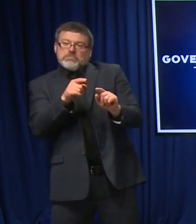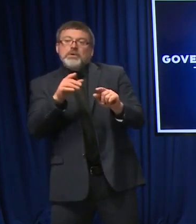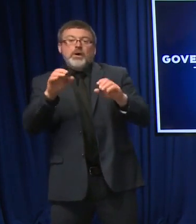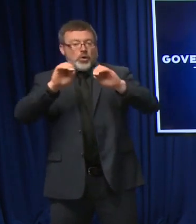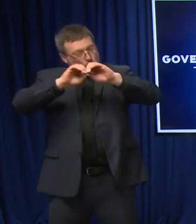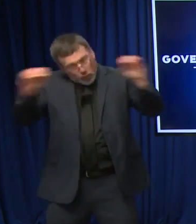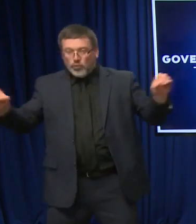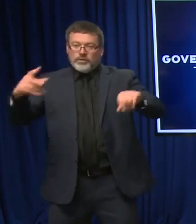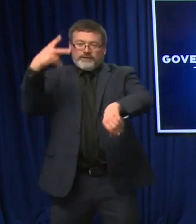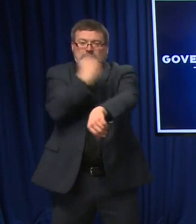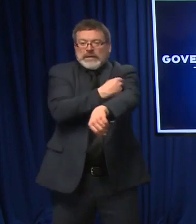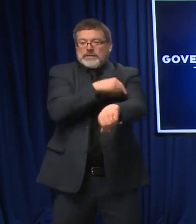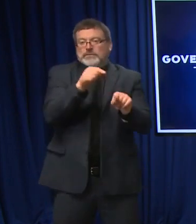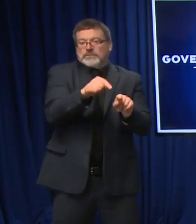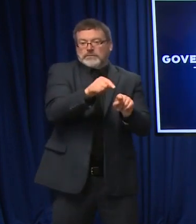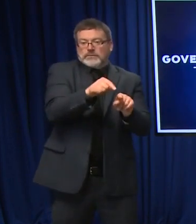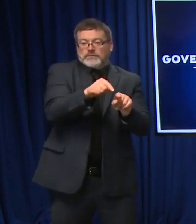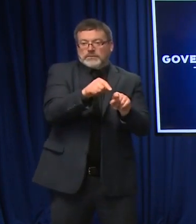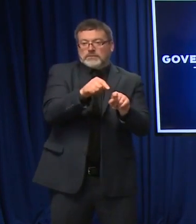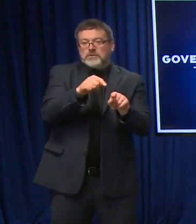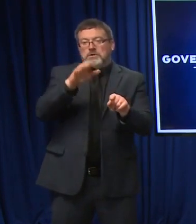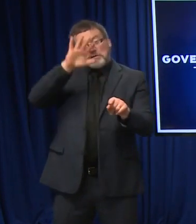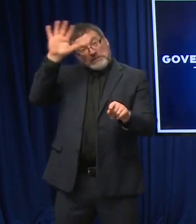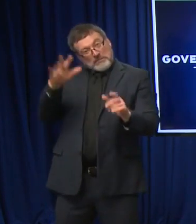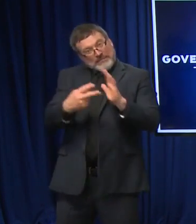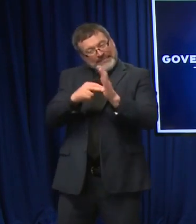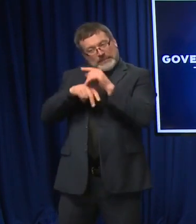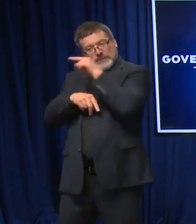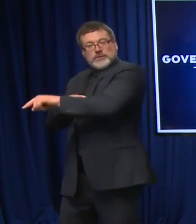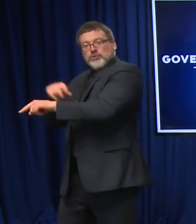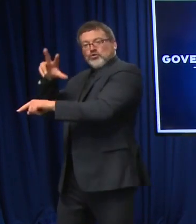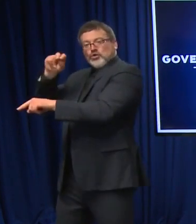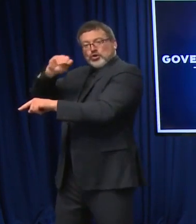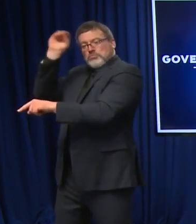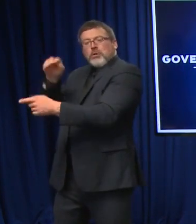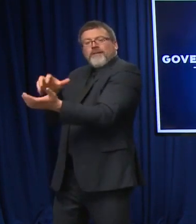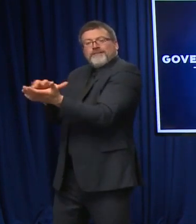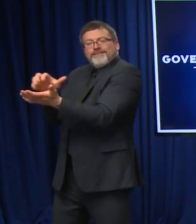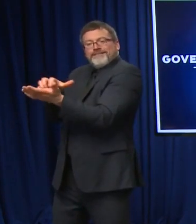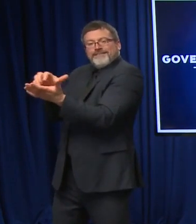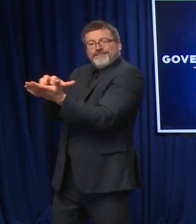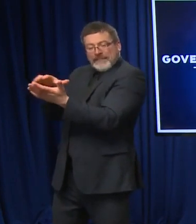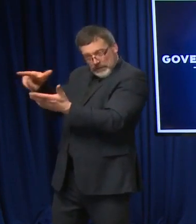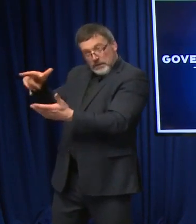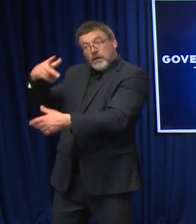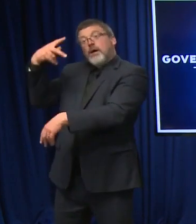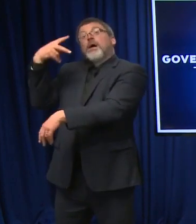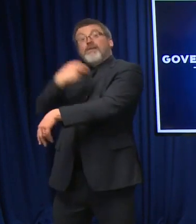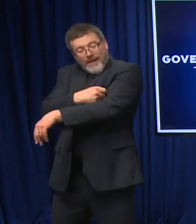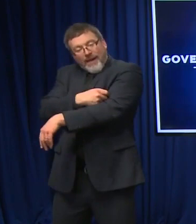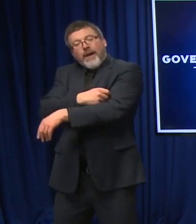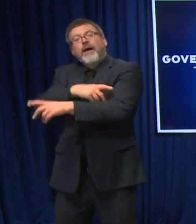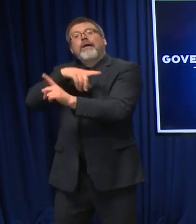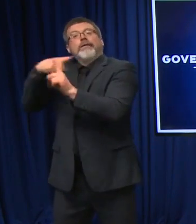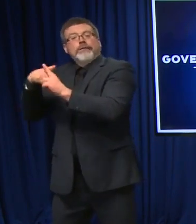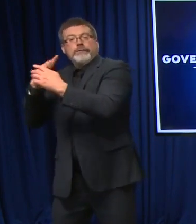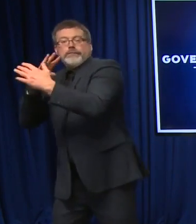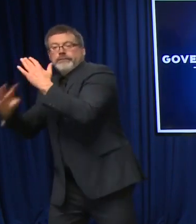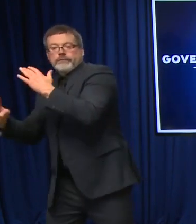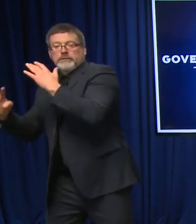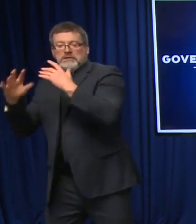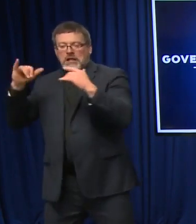people that are in the hospital. So 30%. And that fluctuates between 60 and 70 and 30 and 40 are